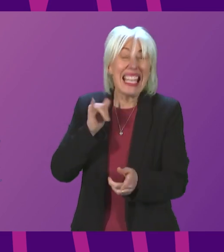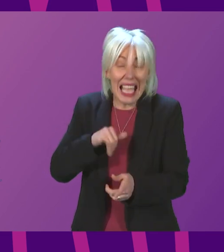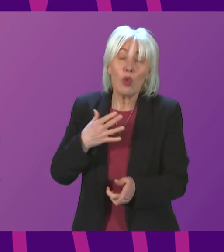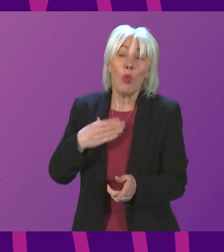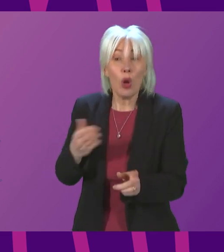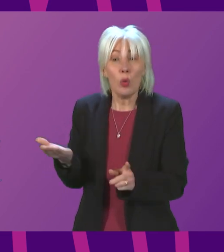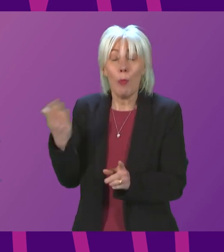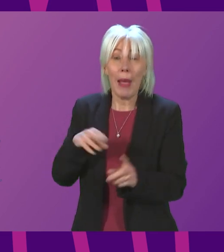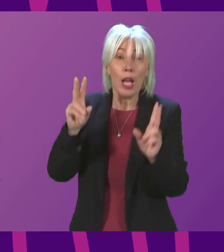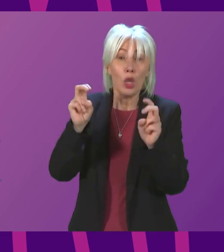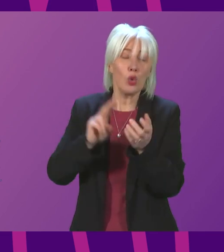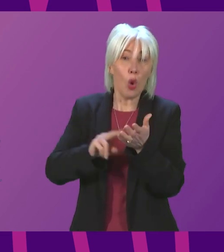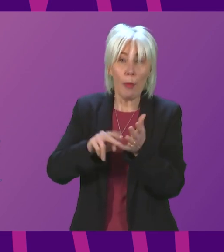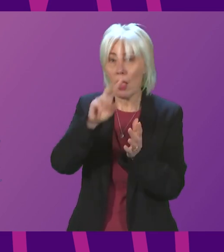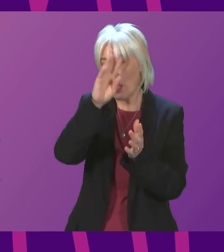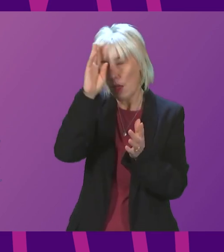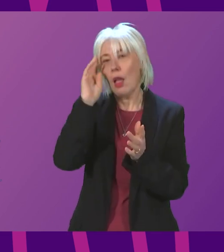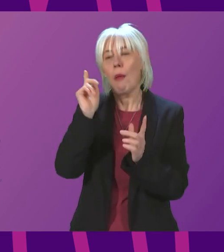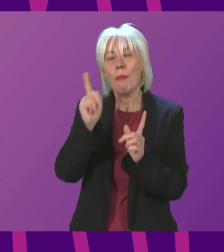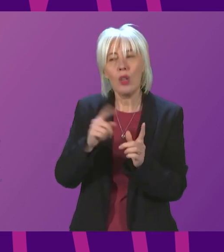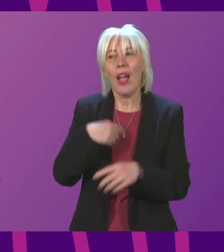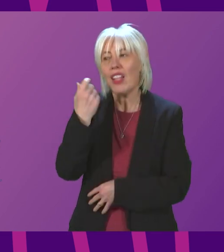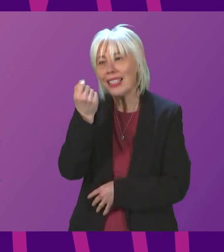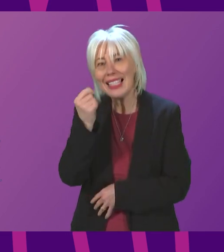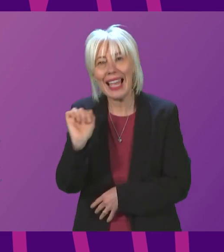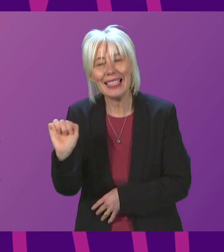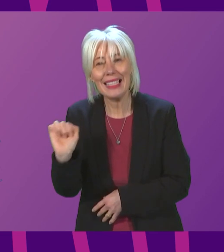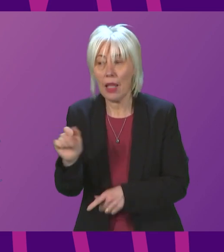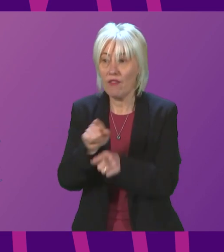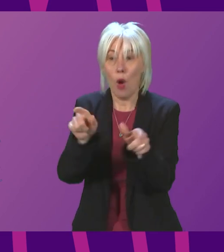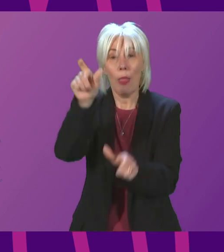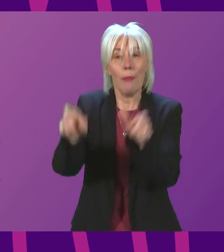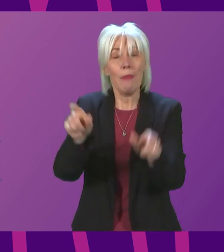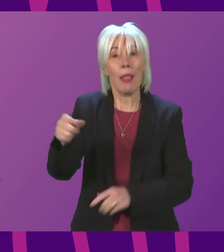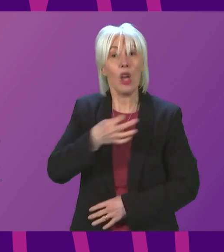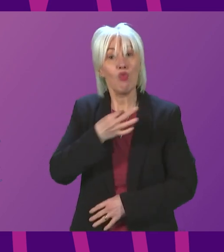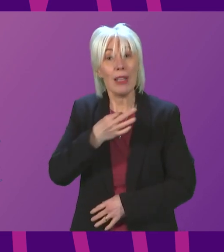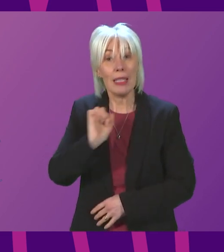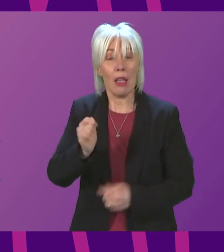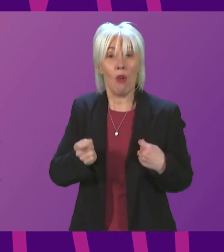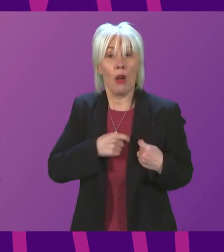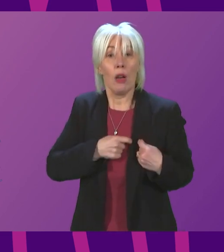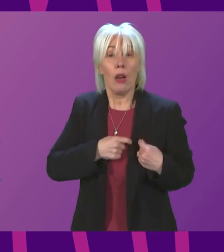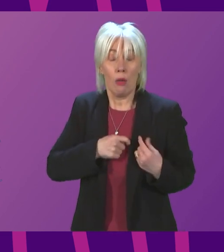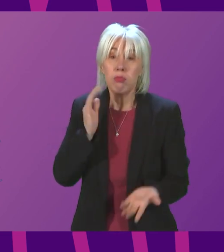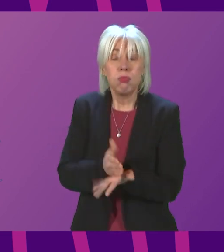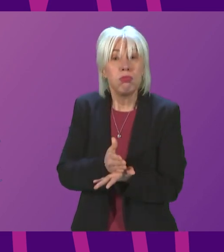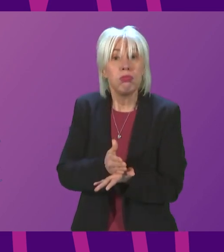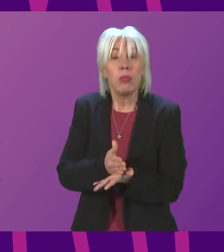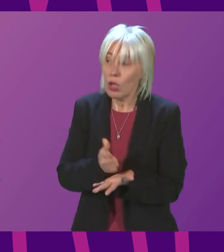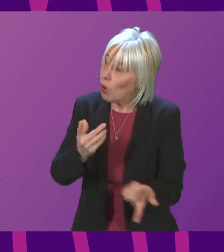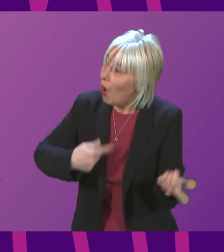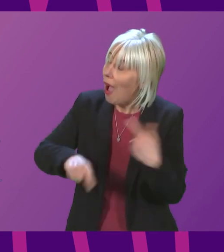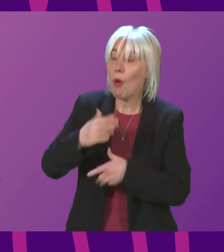it is has to be tempered by the understanding that for those at greatest risk the anxiety is very real so we can all behave in a way